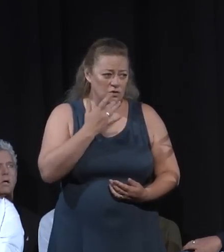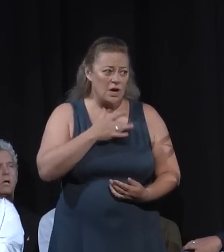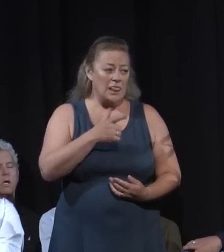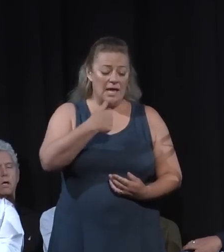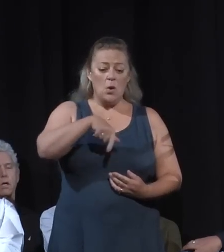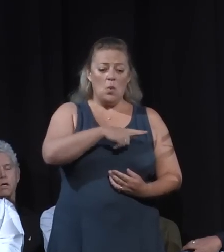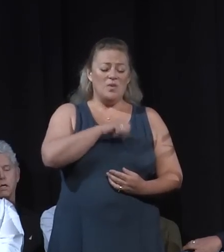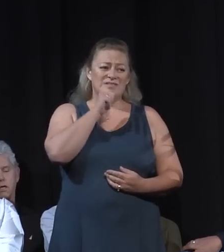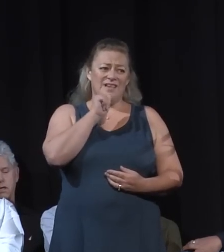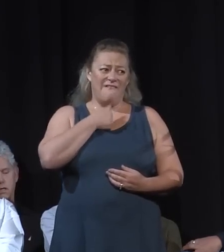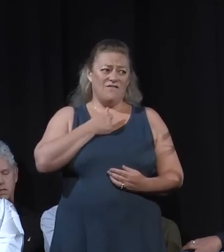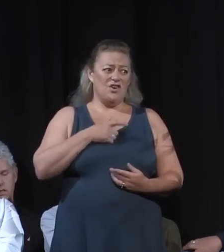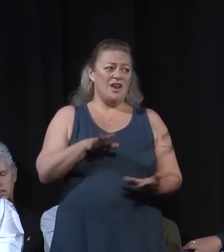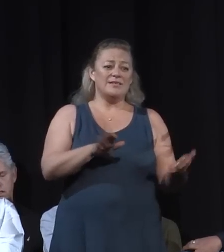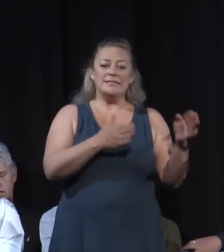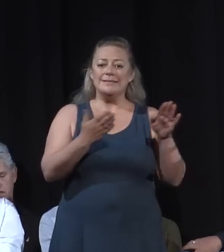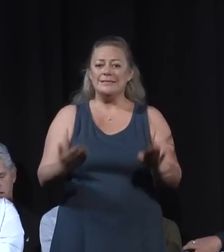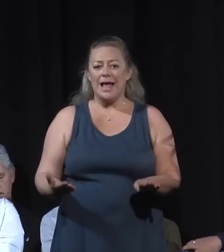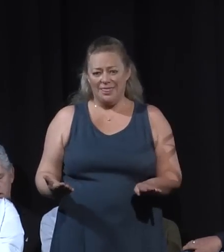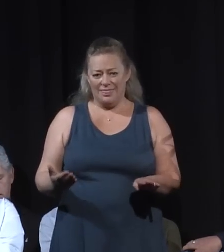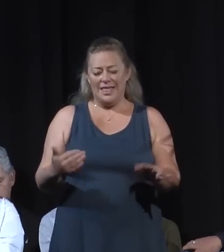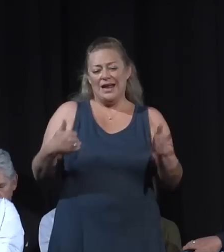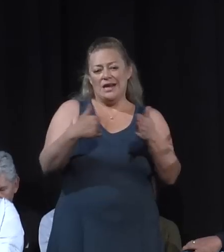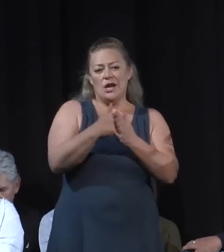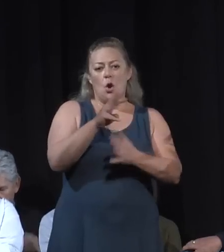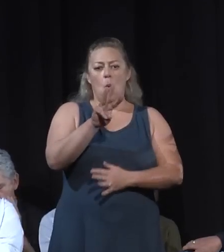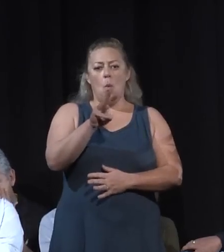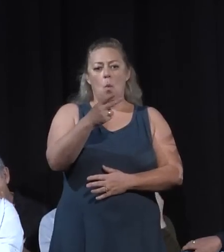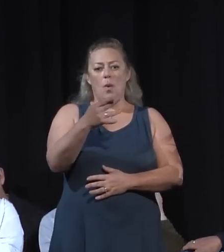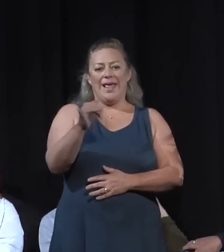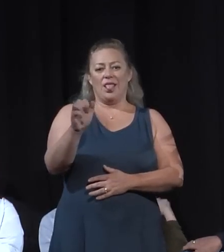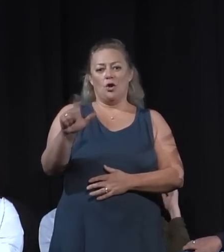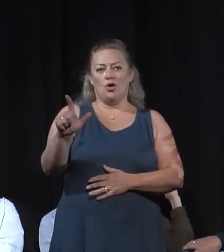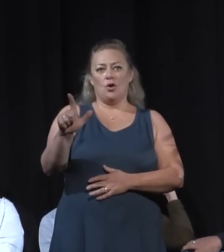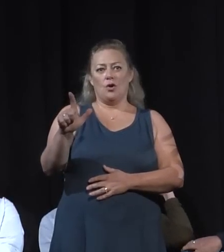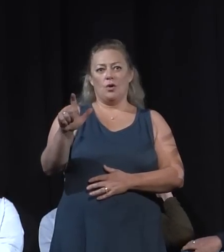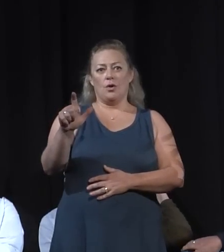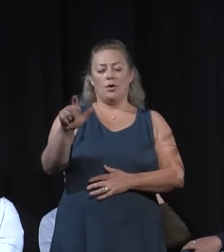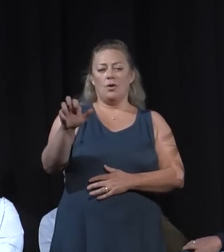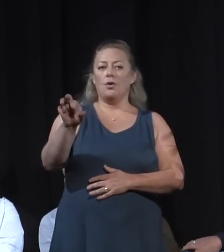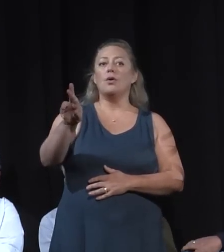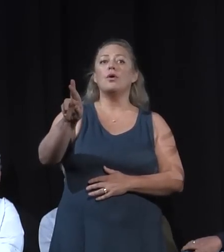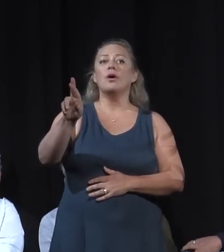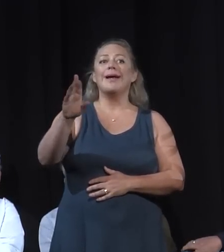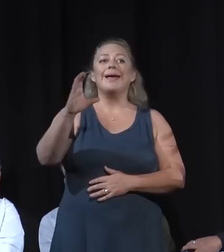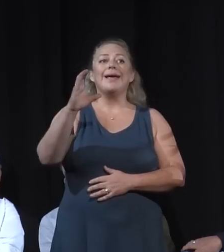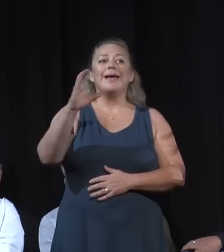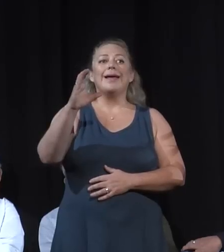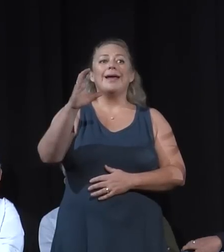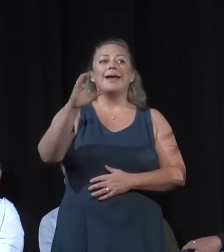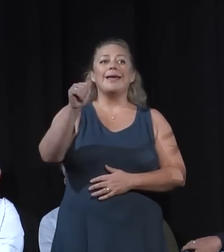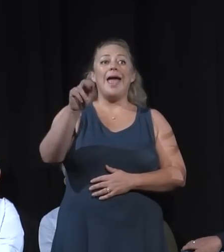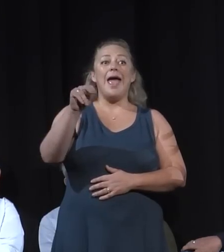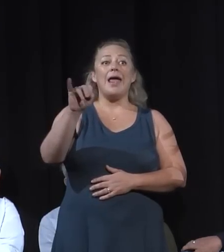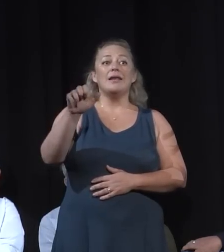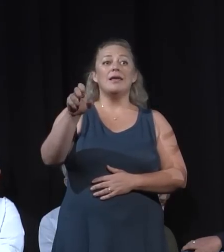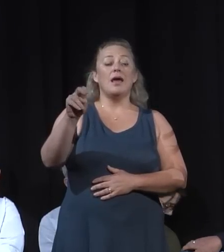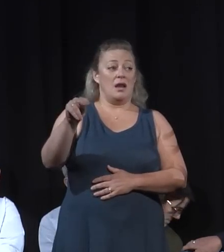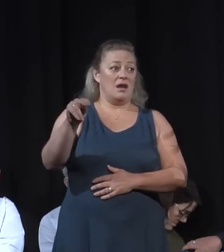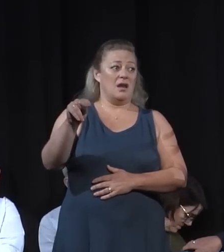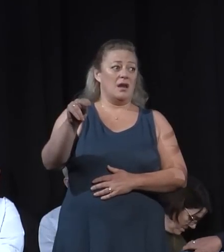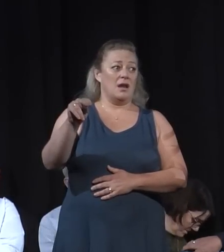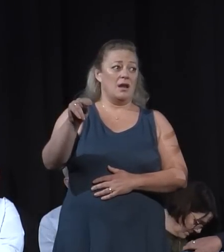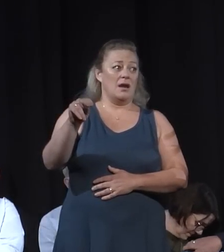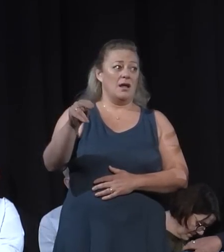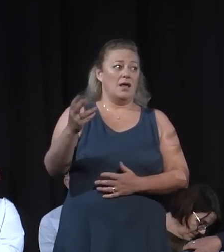vehicle accident near Wheeler Canyon and Foothill Road. But there's one number that I am holding on to hope every day that we keep and that's